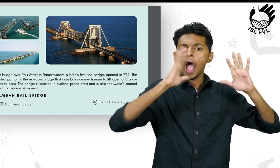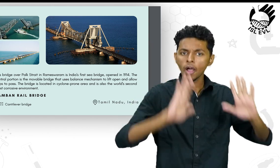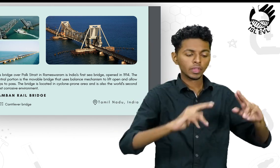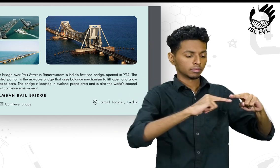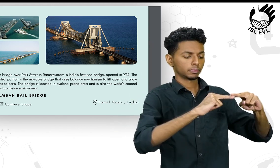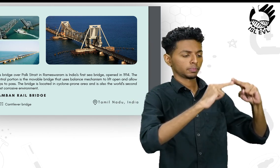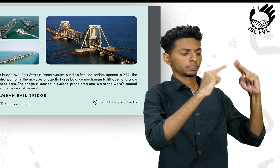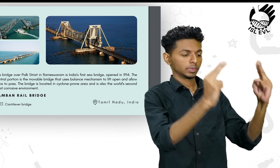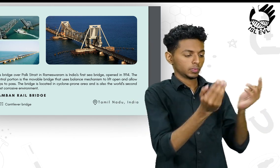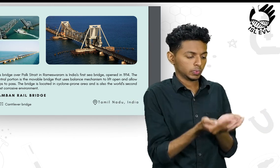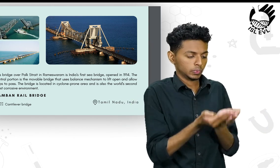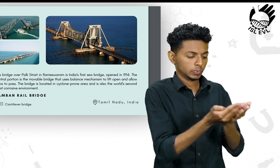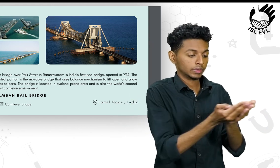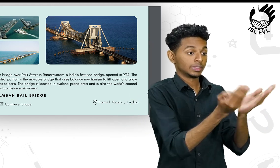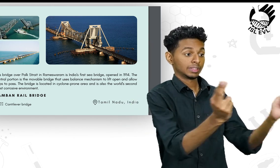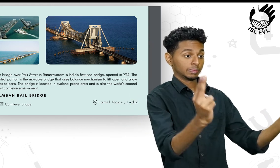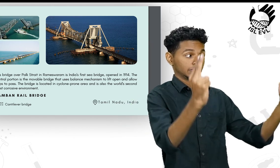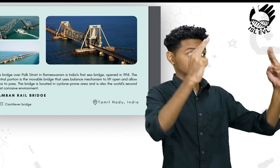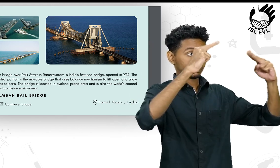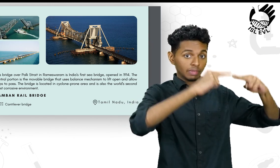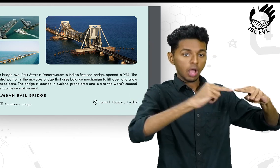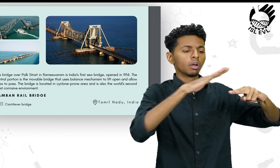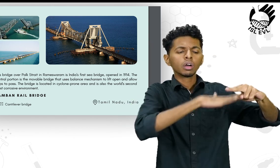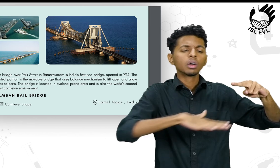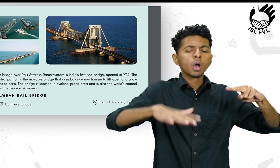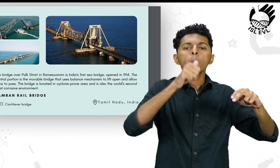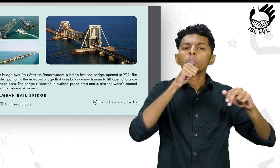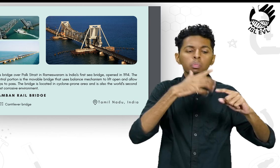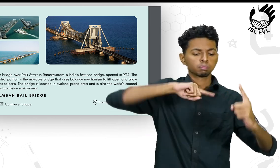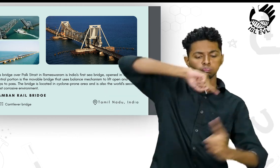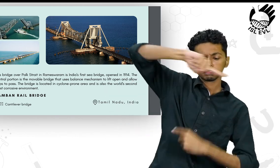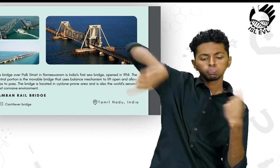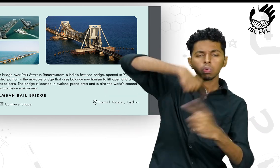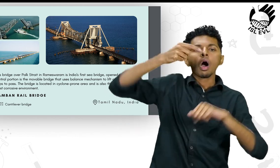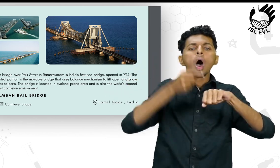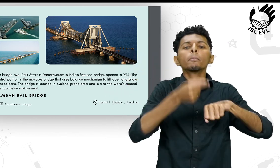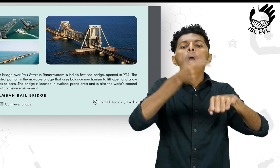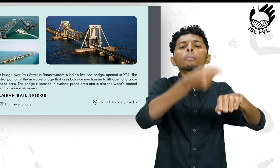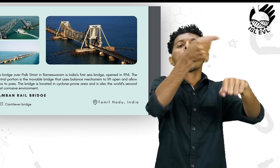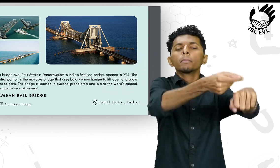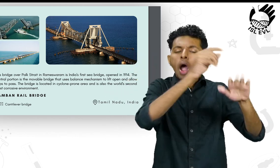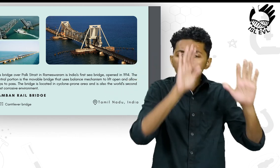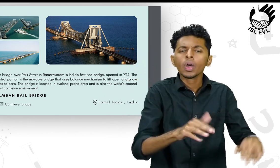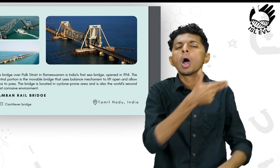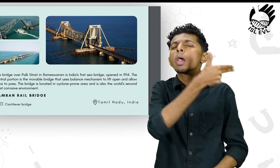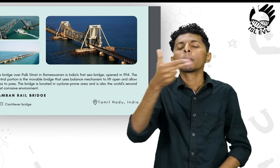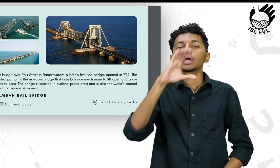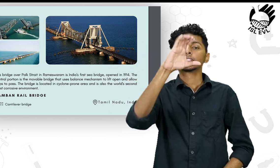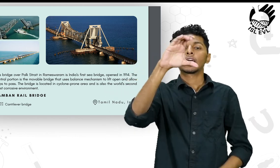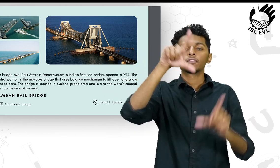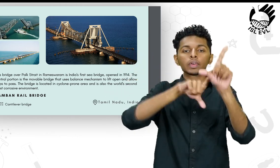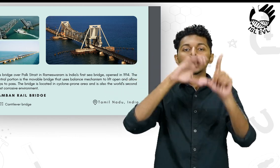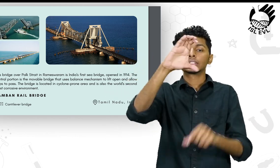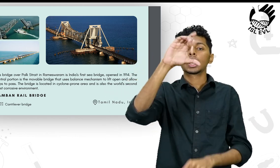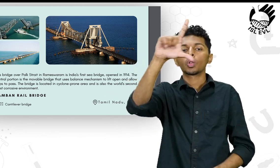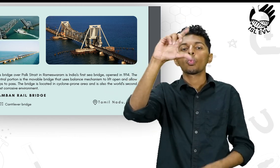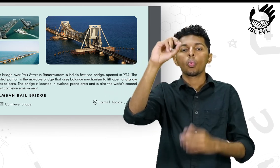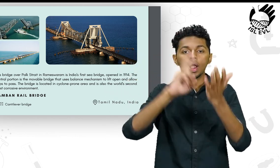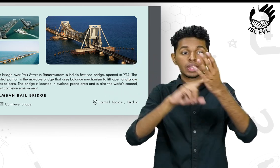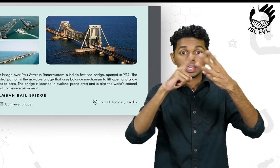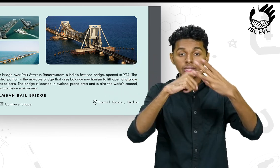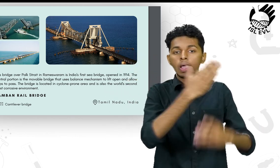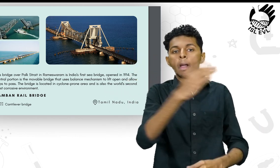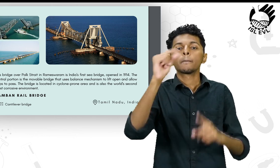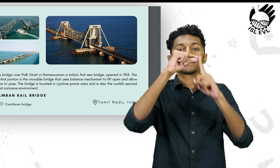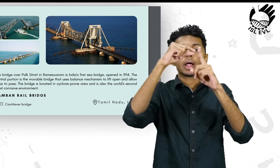Opened in 1914, the central portion is a movable bridge that uses balance mechanism